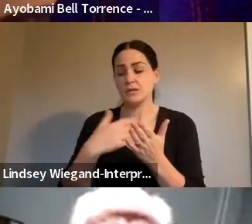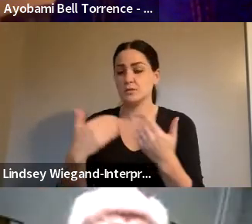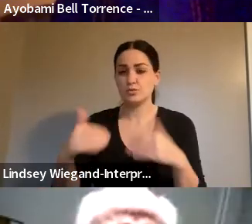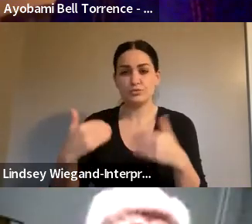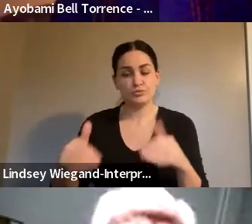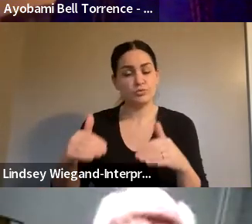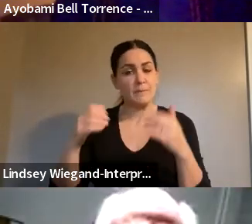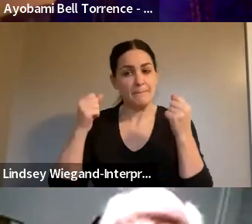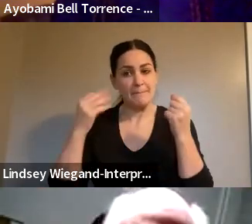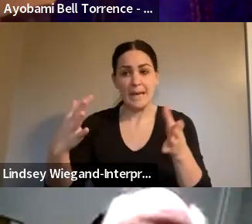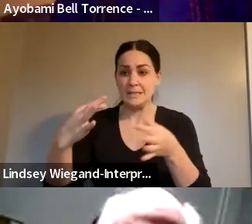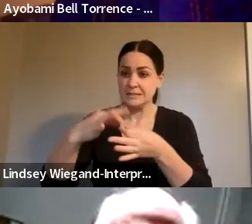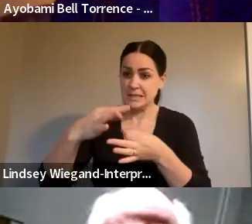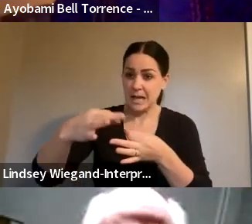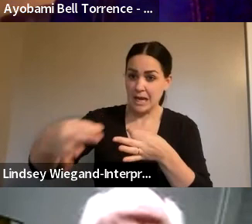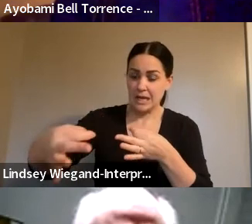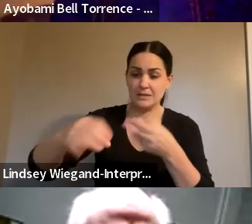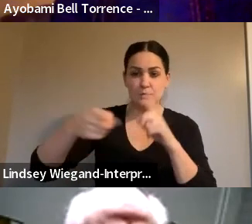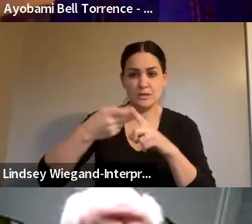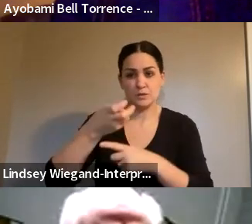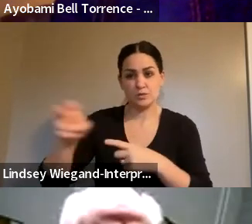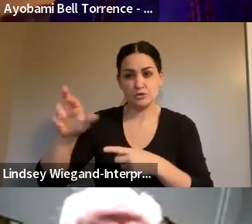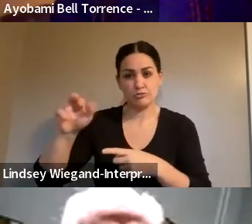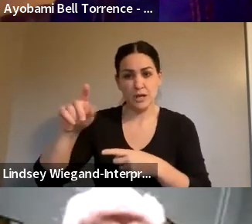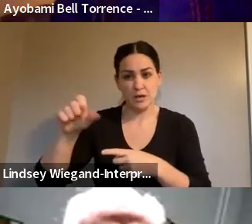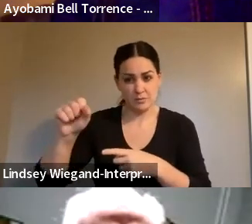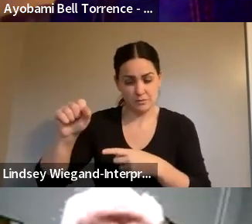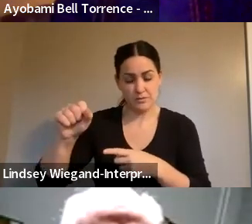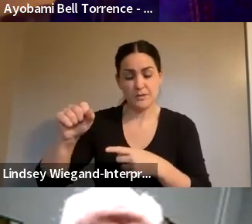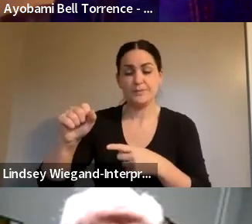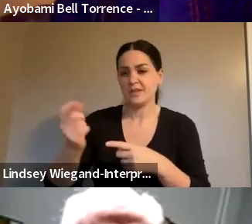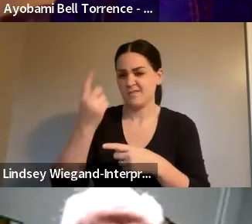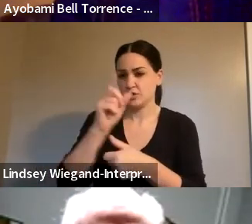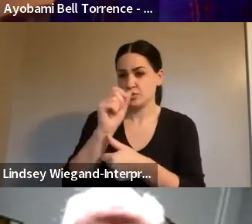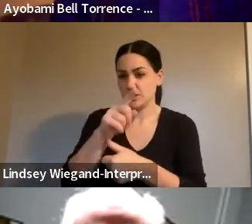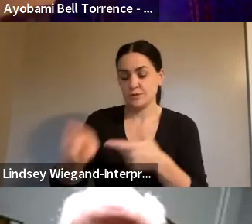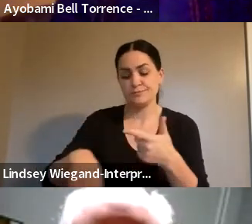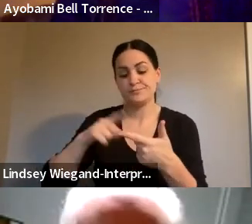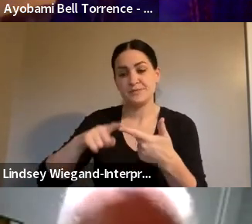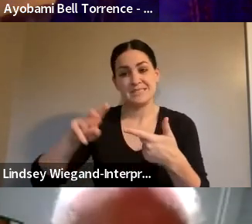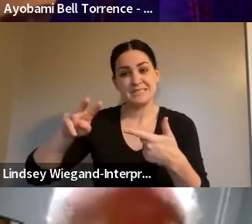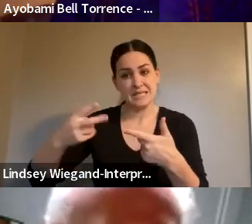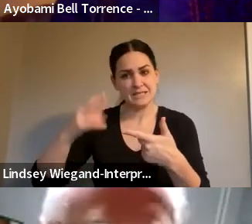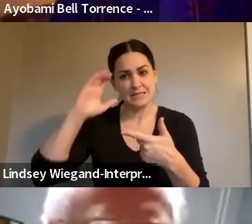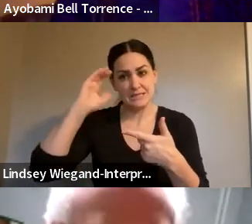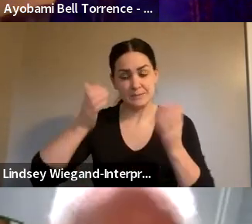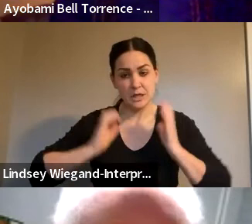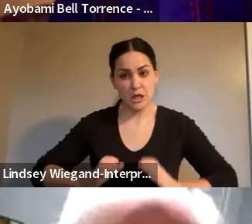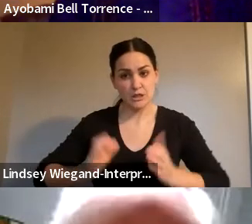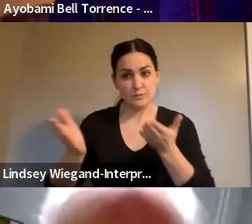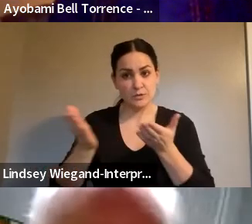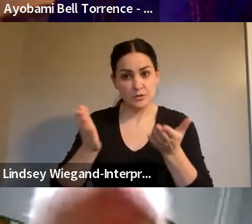on both those buses when they switch those routes. That's one question. And then the next question, looks like customer service or comment